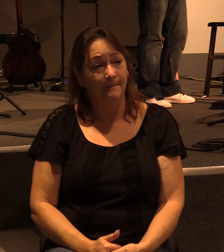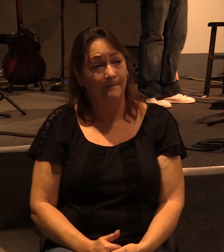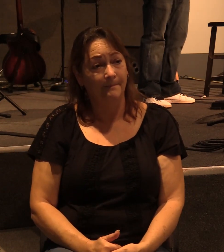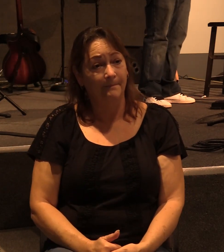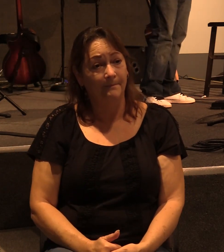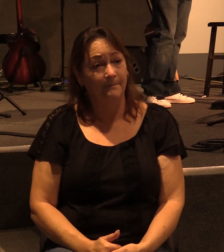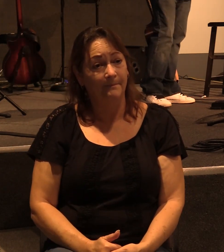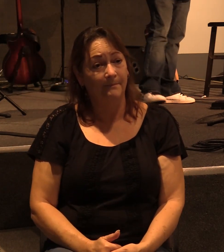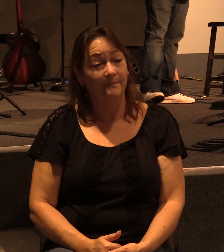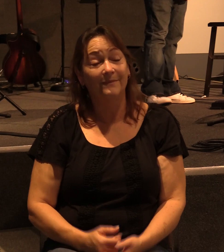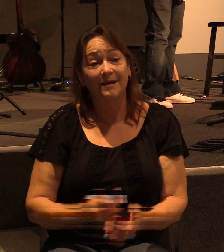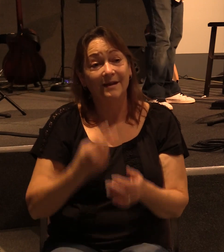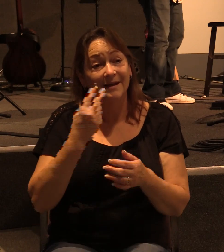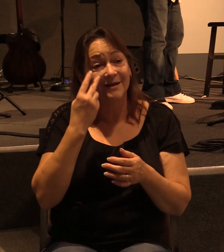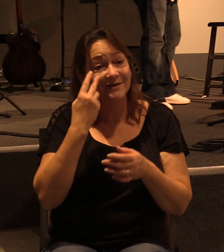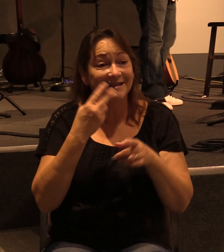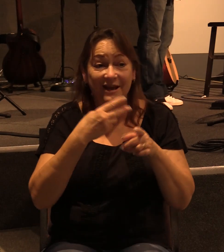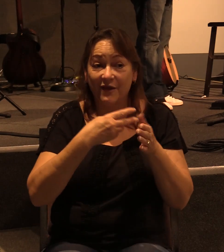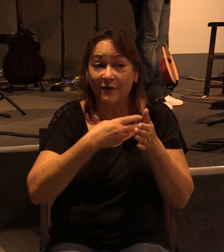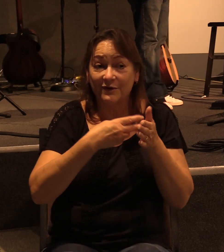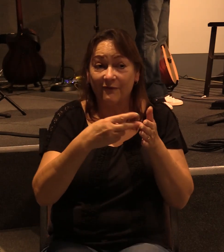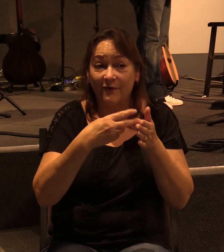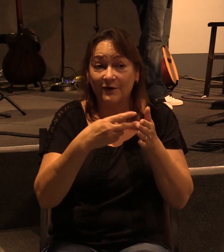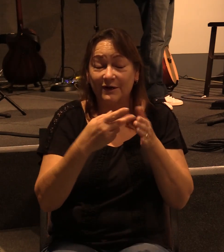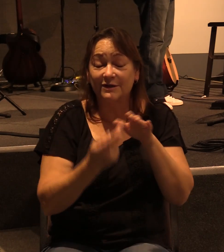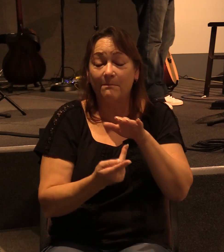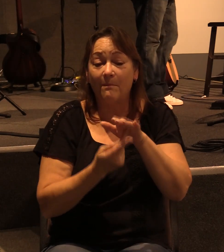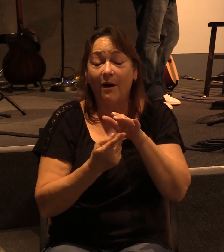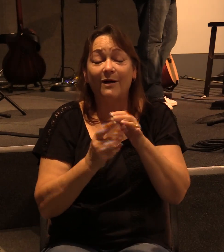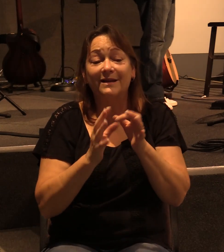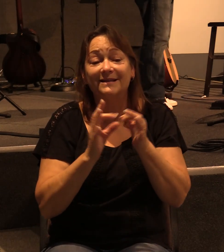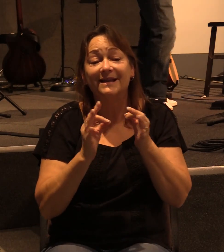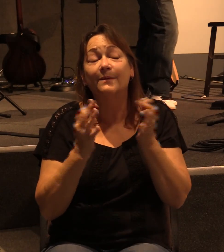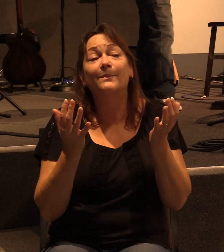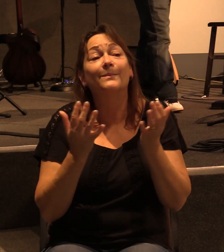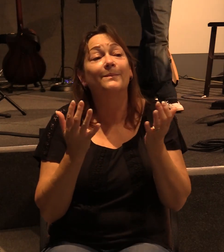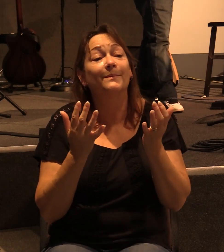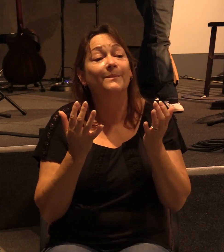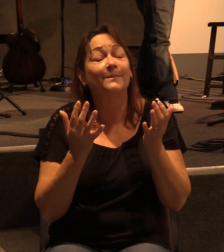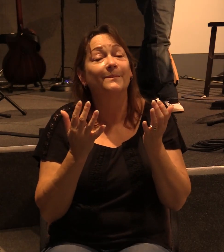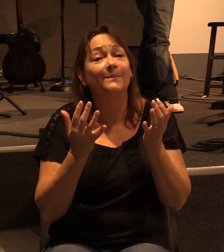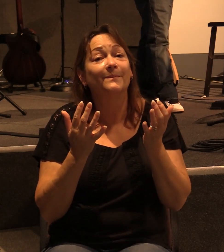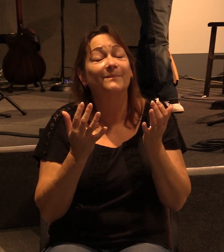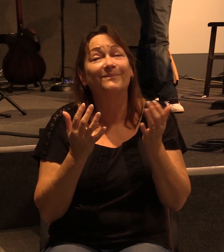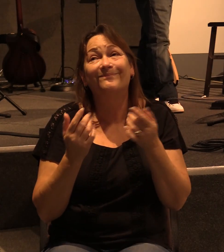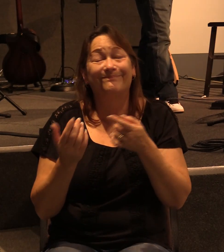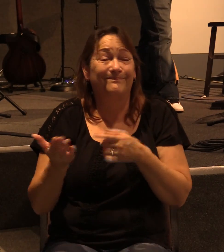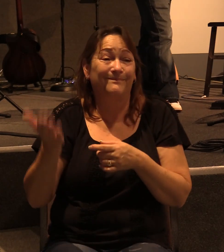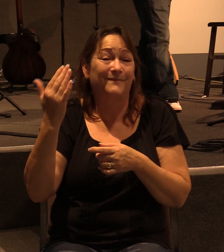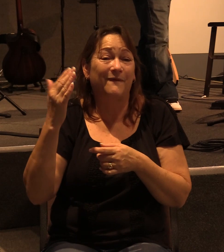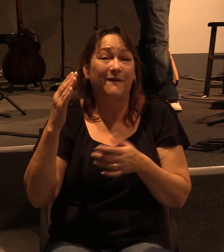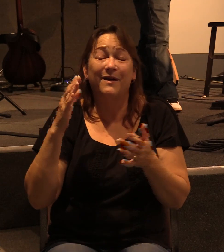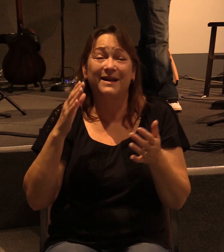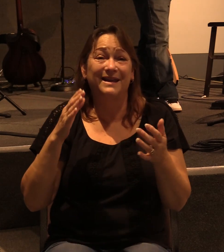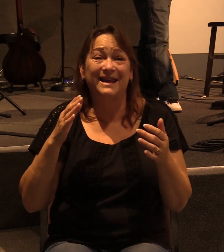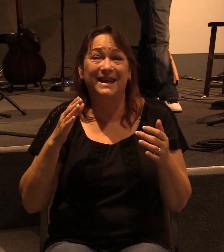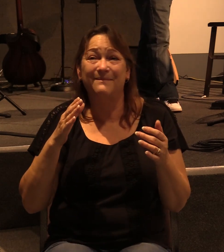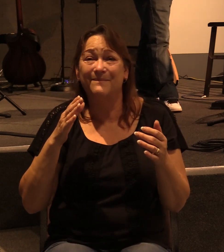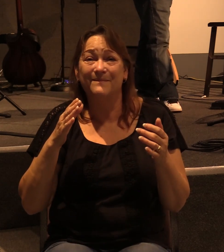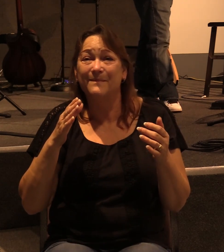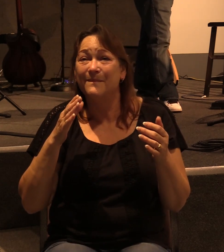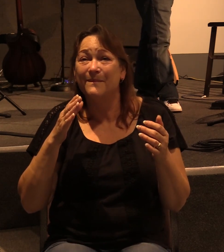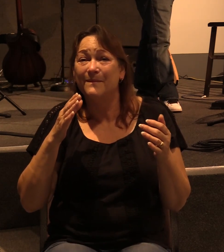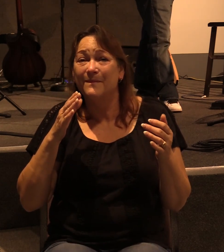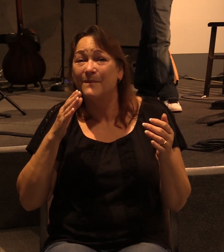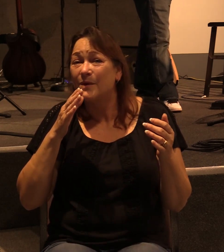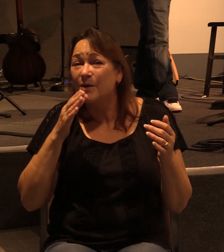You see, in those verses, what Paul was saying is he was a blasphemer of Christ, he